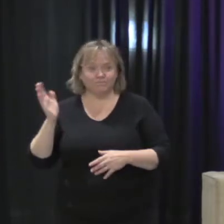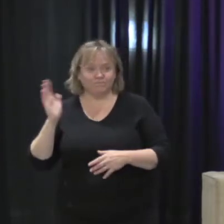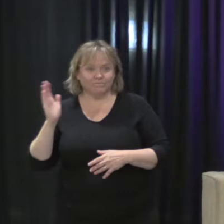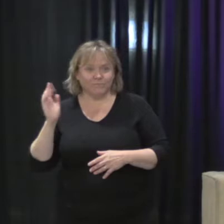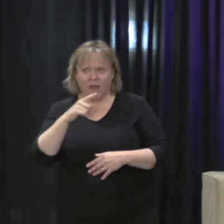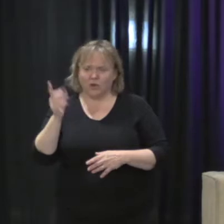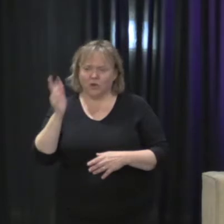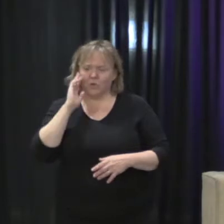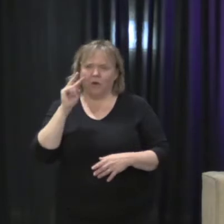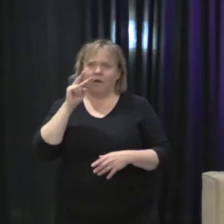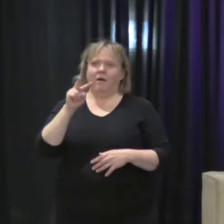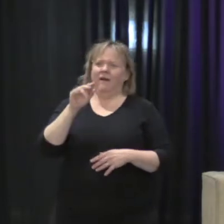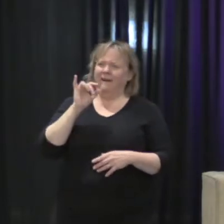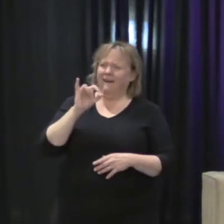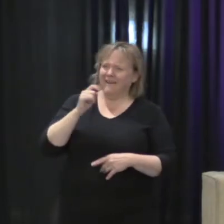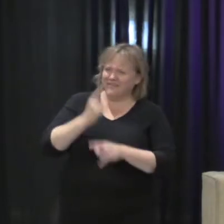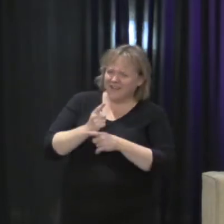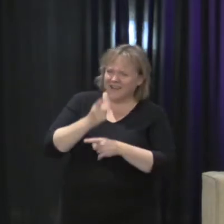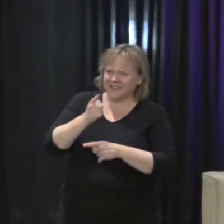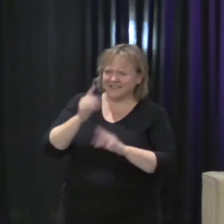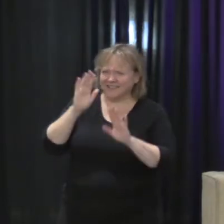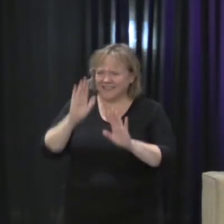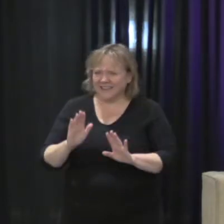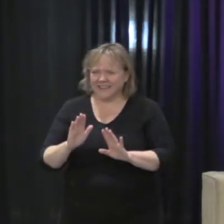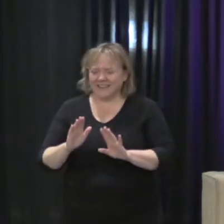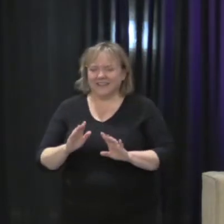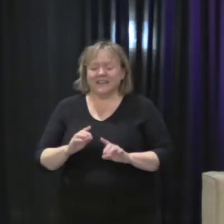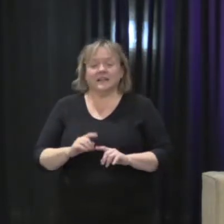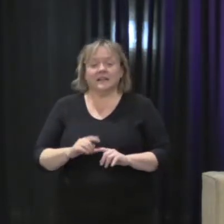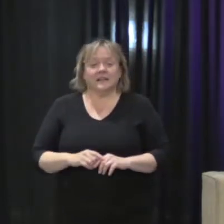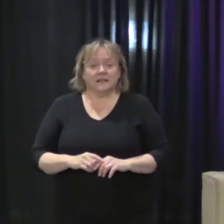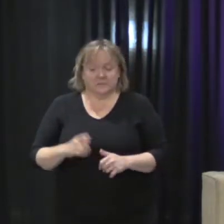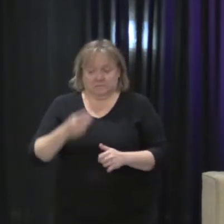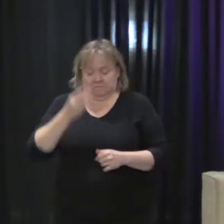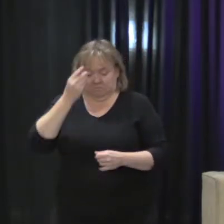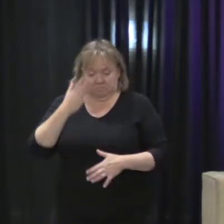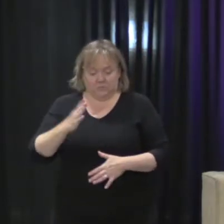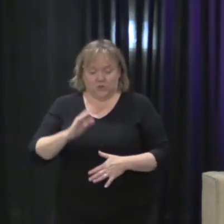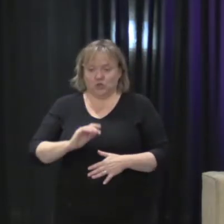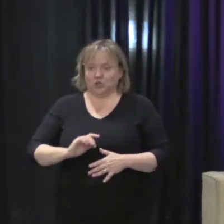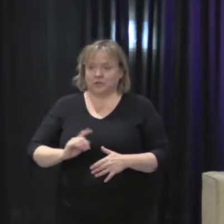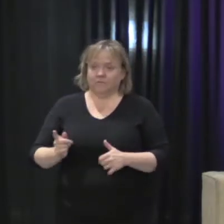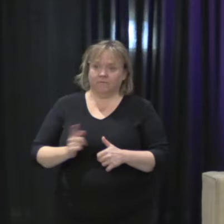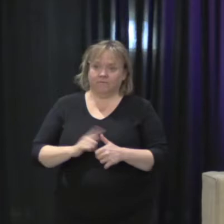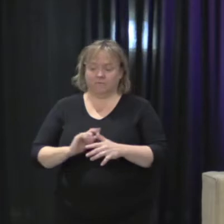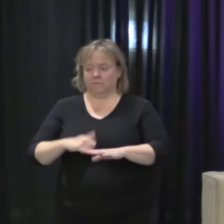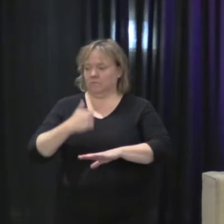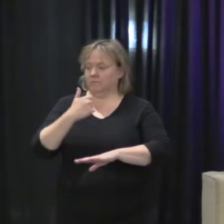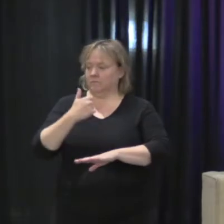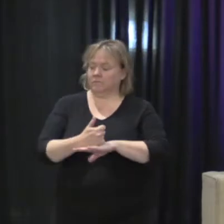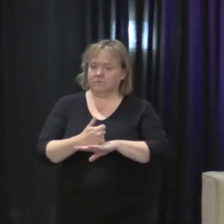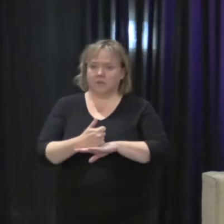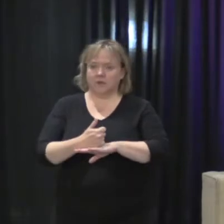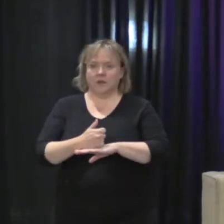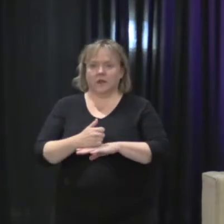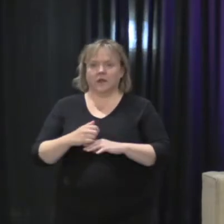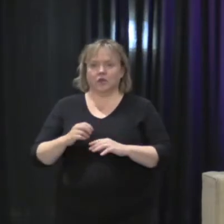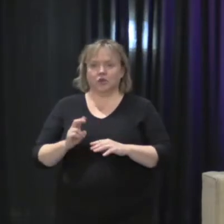to know her for yourselves. Carrie is the founding director of the University of Miami Law School,